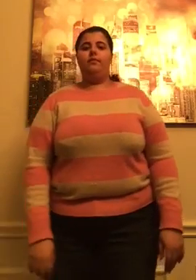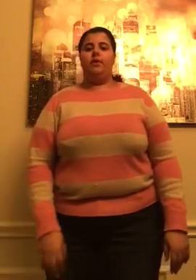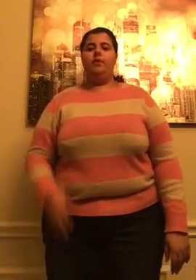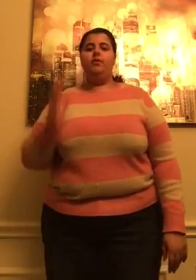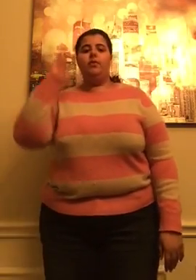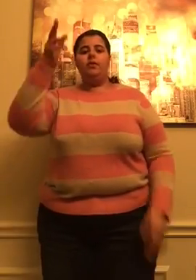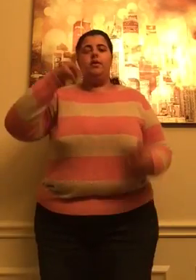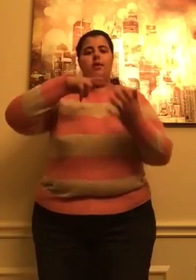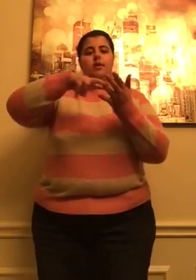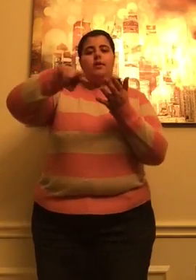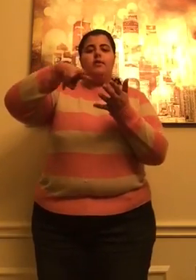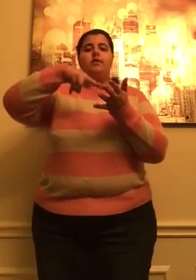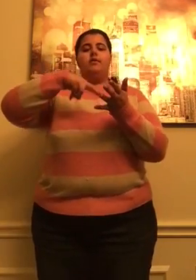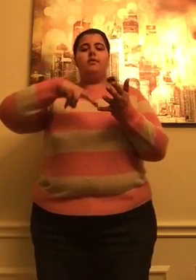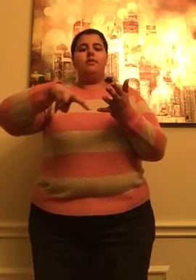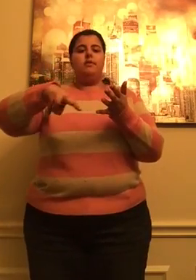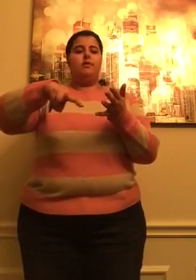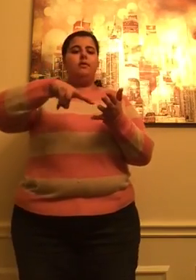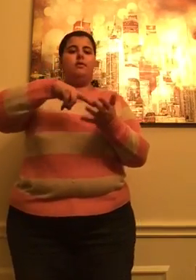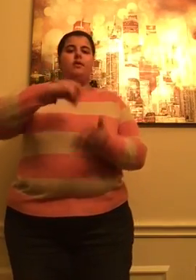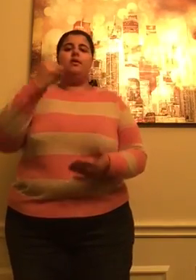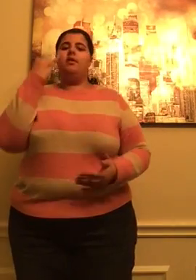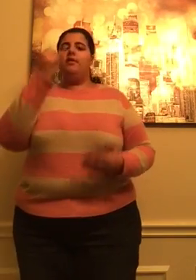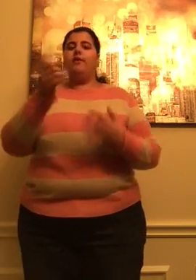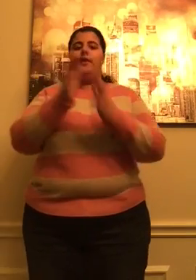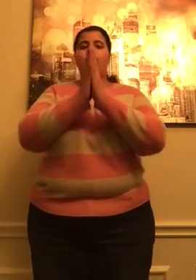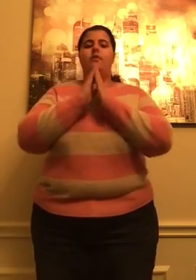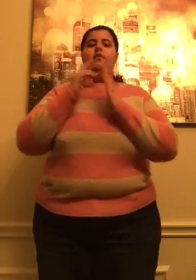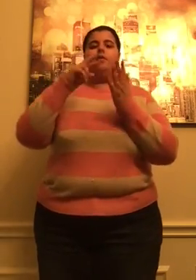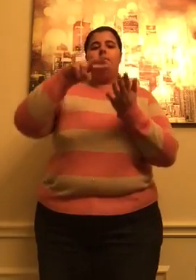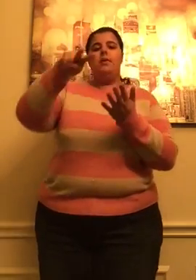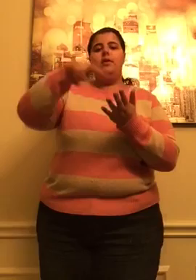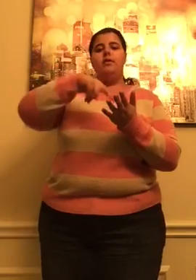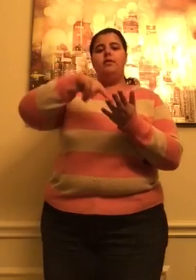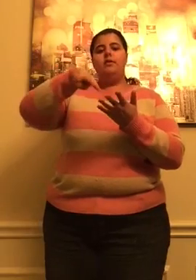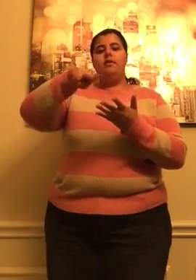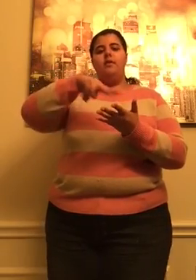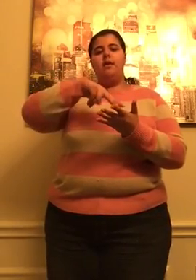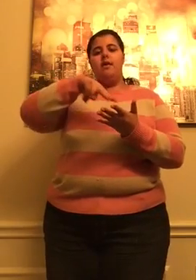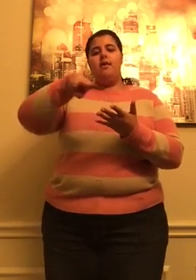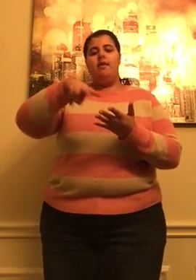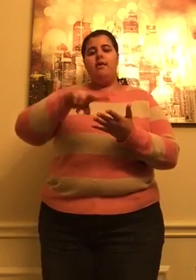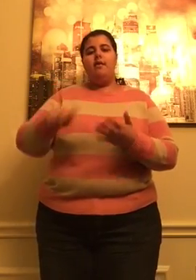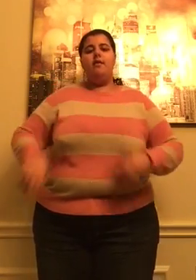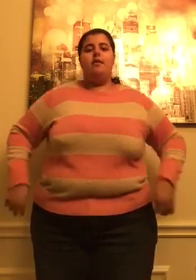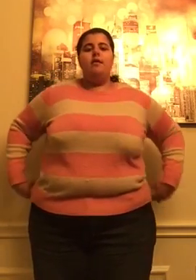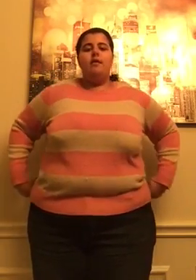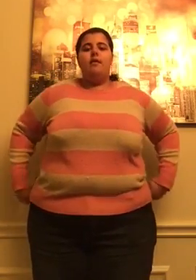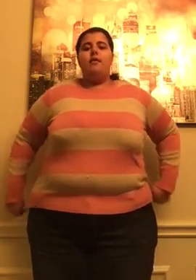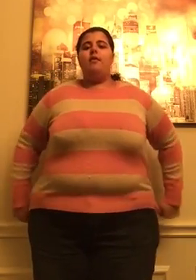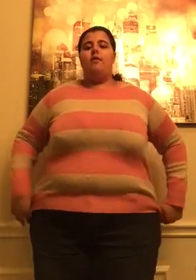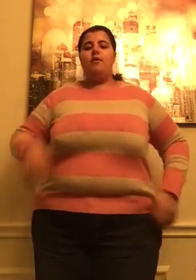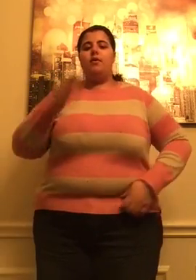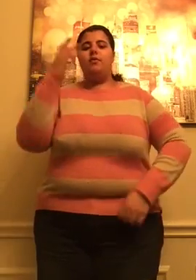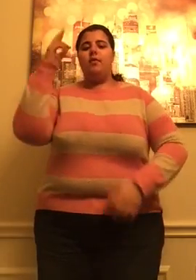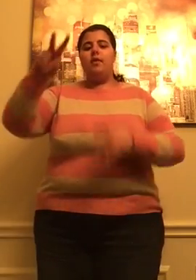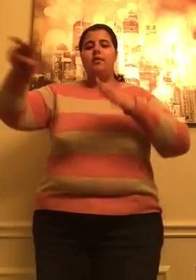Would you dance, if I asked you to dance, or would you run,